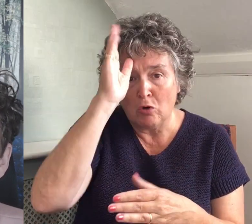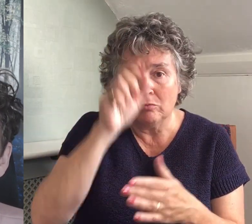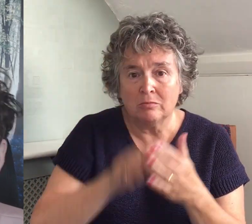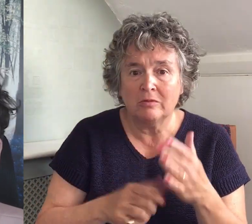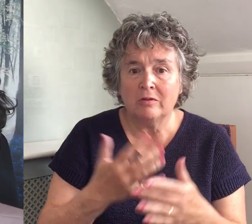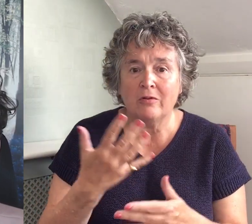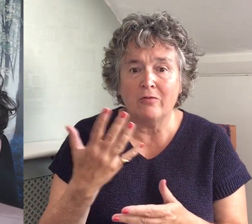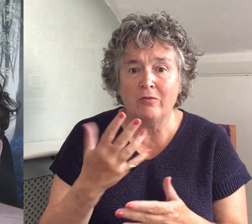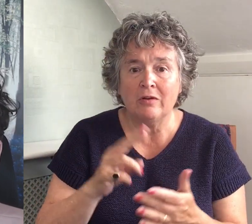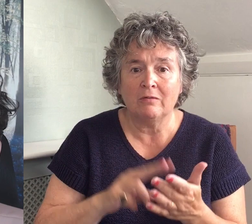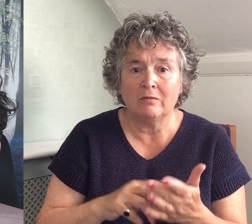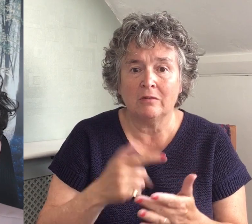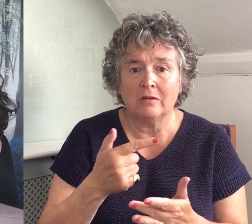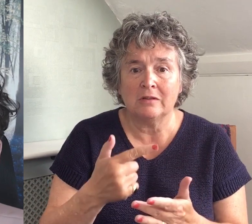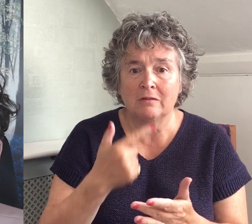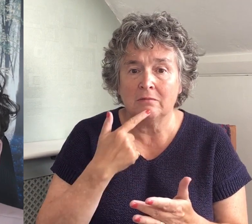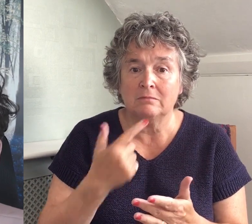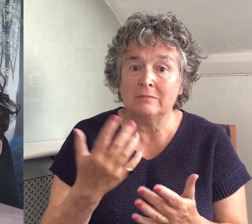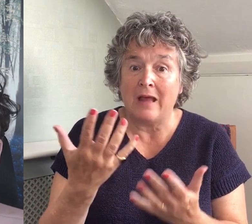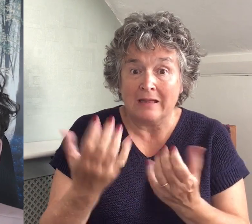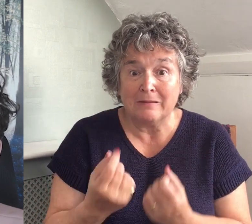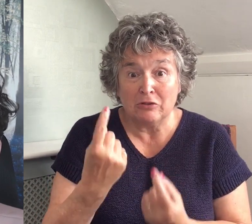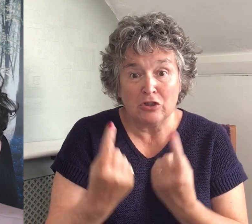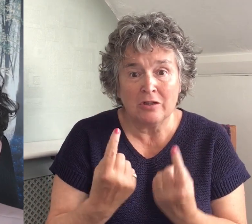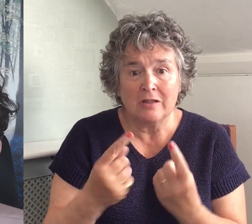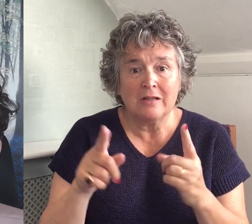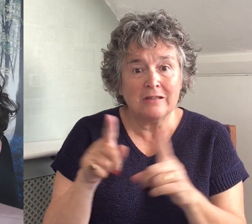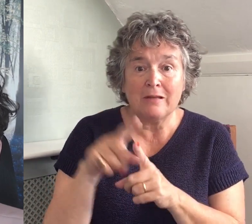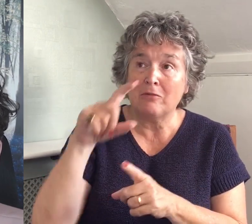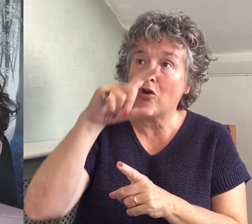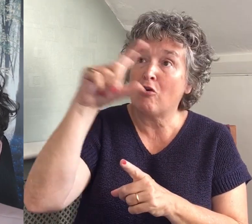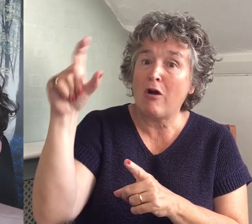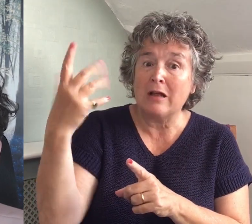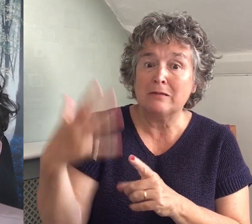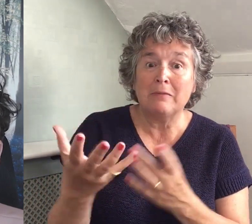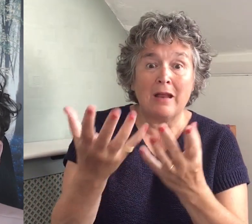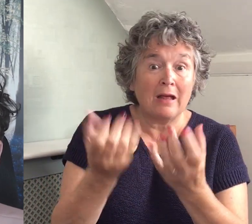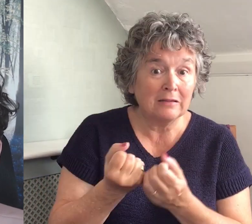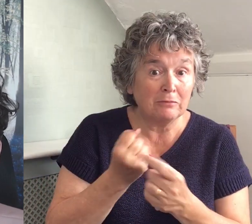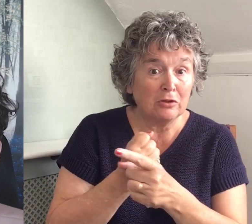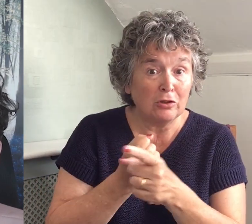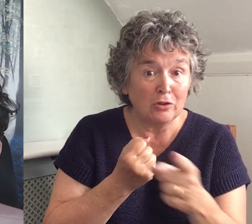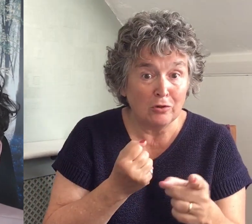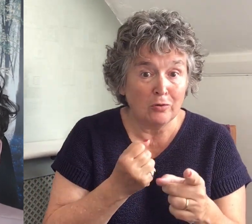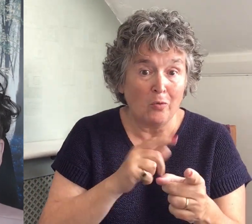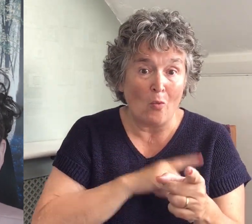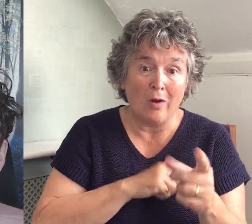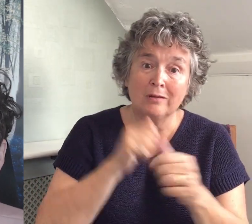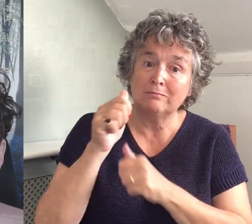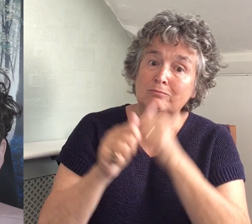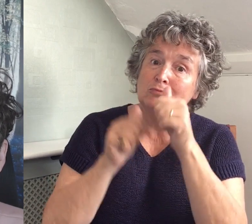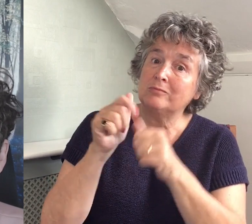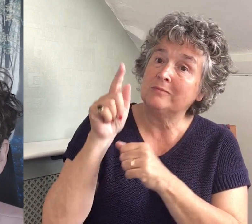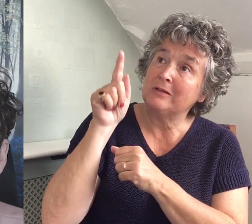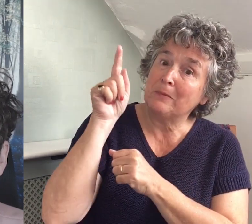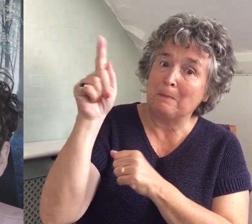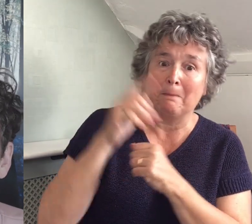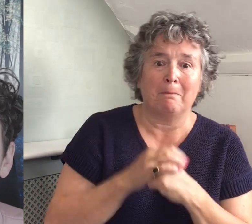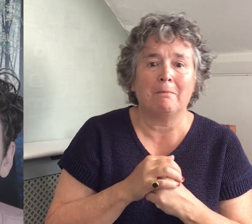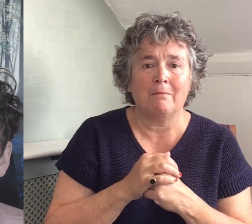says, Accept one another then, just as Christ accepted you, in order to bring praise to God. So not just accept one